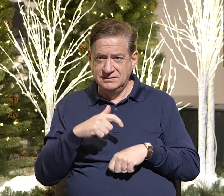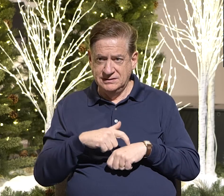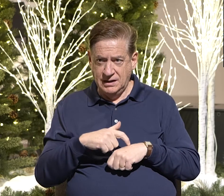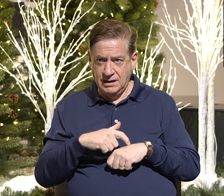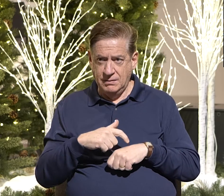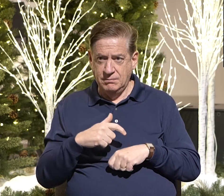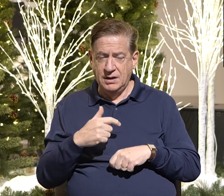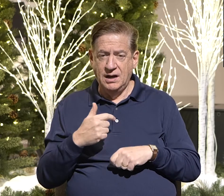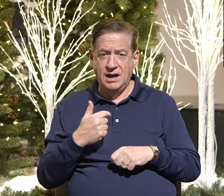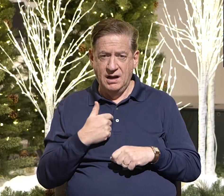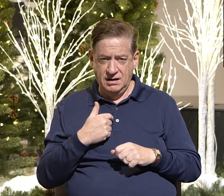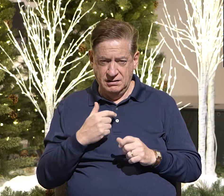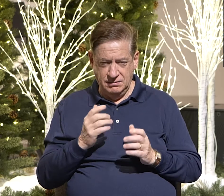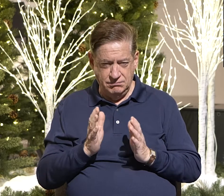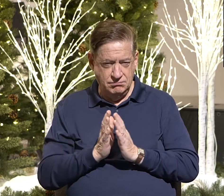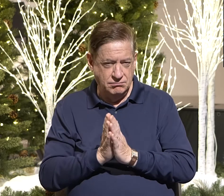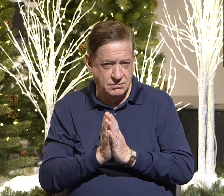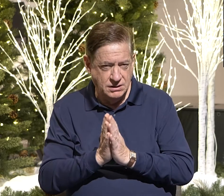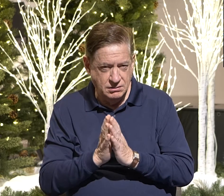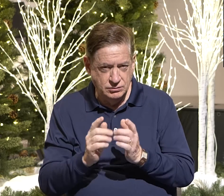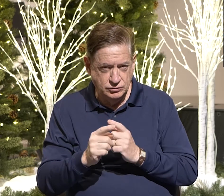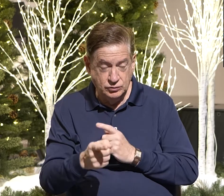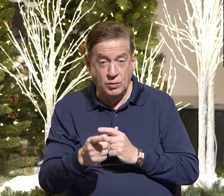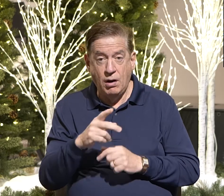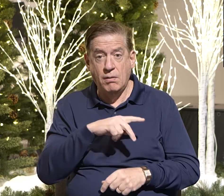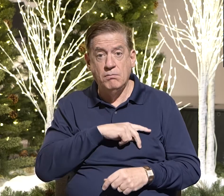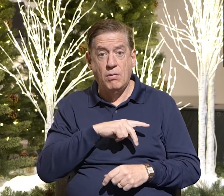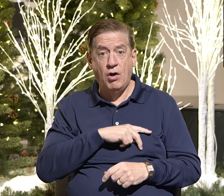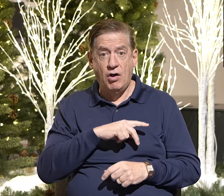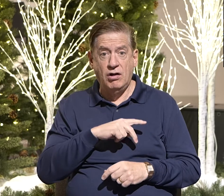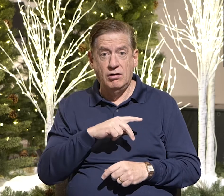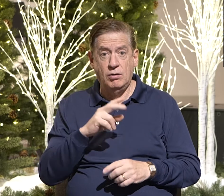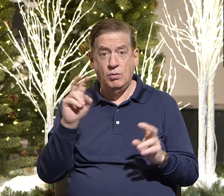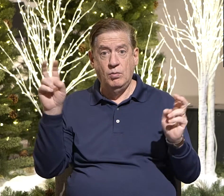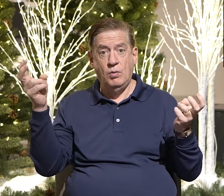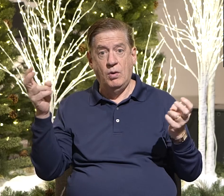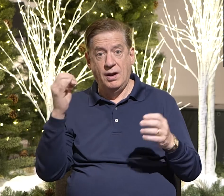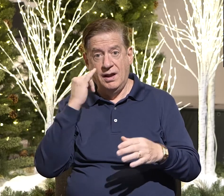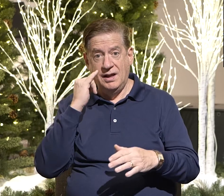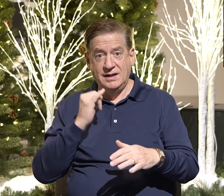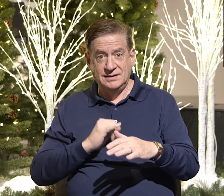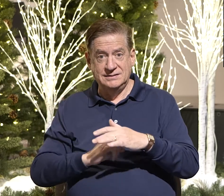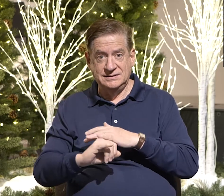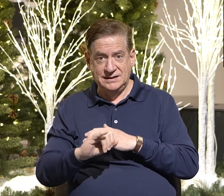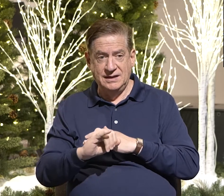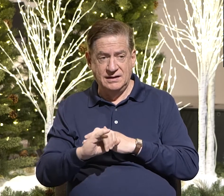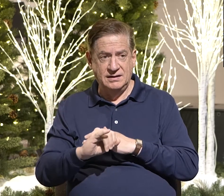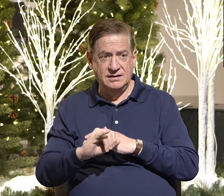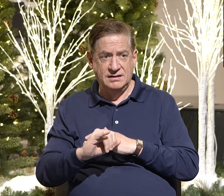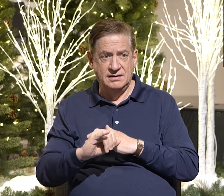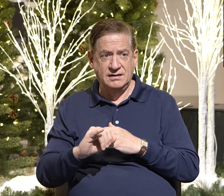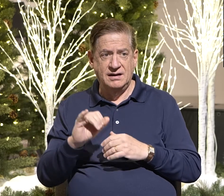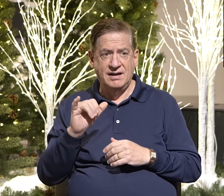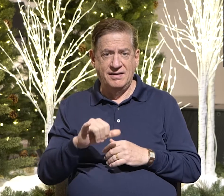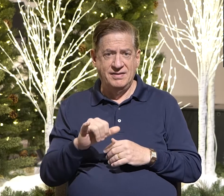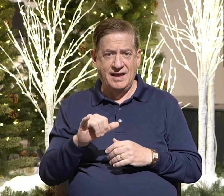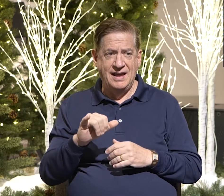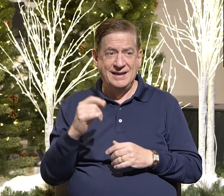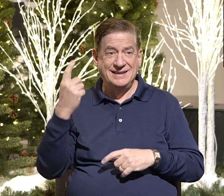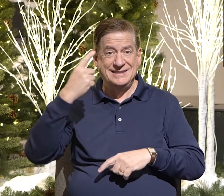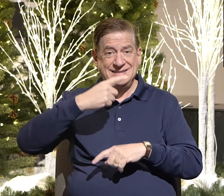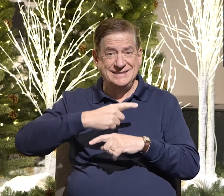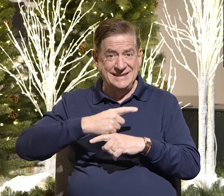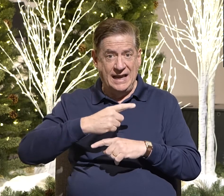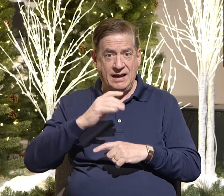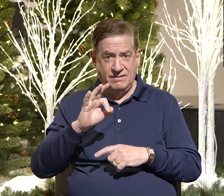I listened to you. And then Paul quotes Isaiah, in a favorable time, I listened to you. In a day of salvation, I